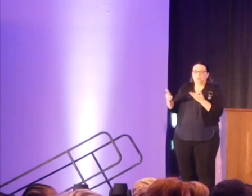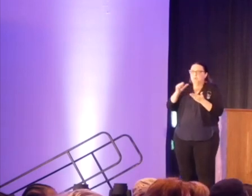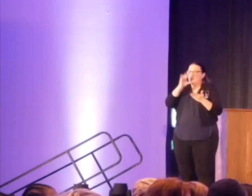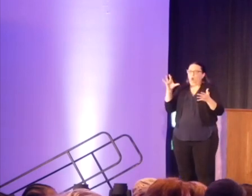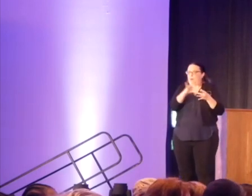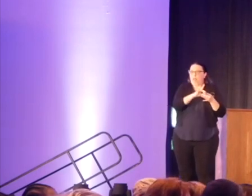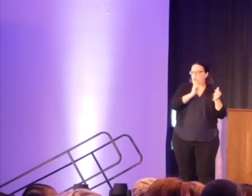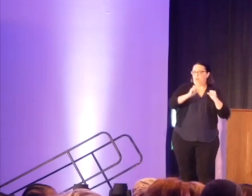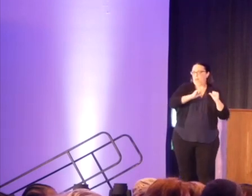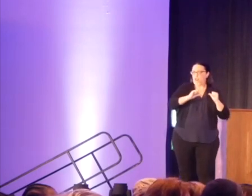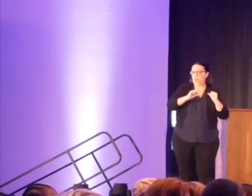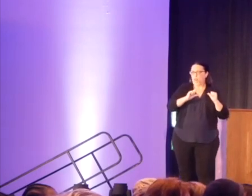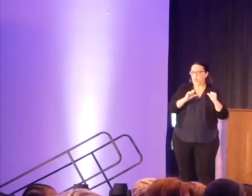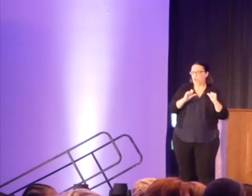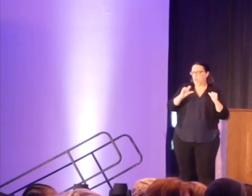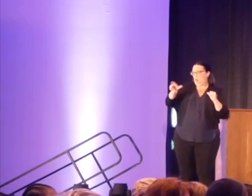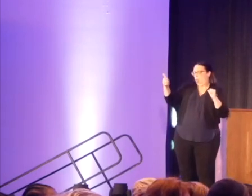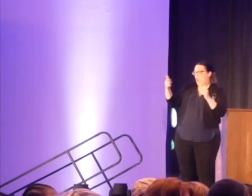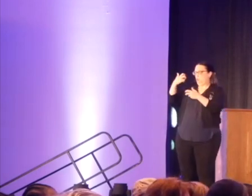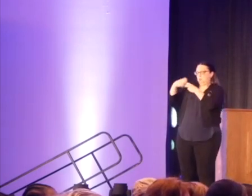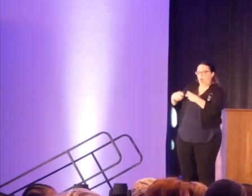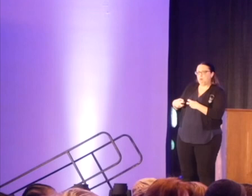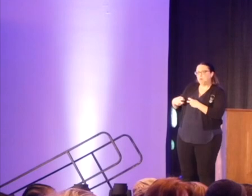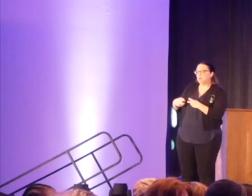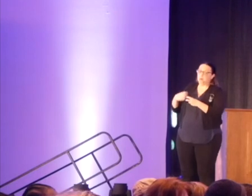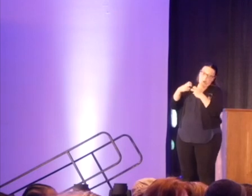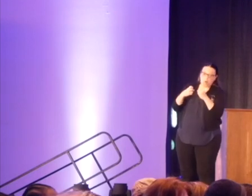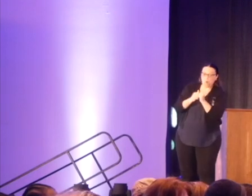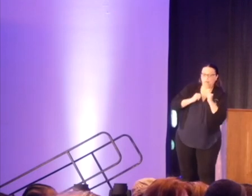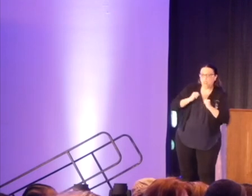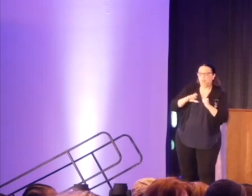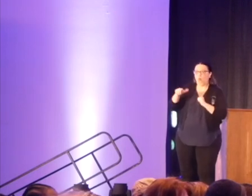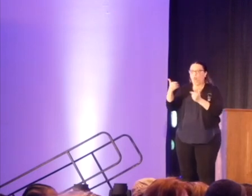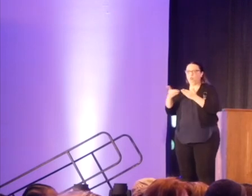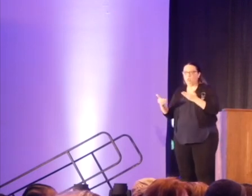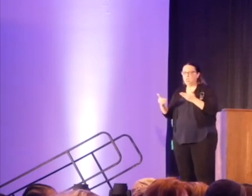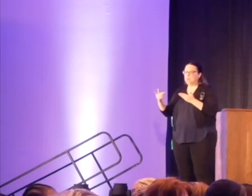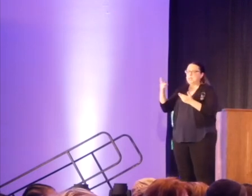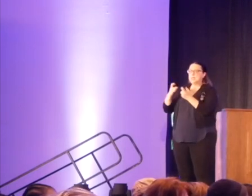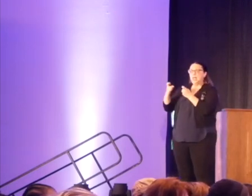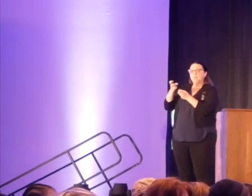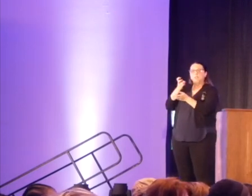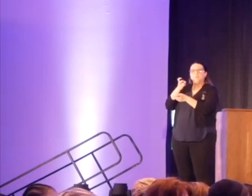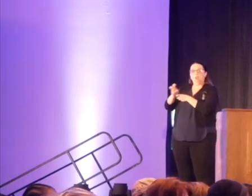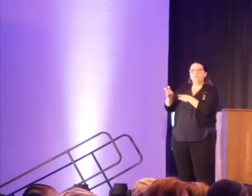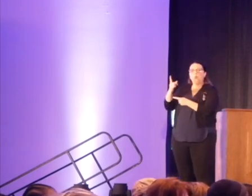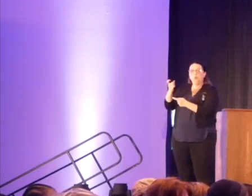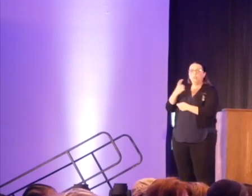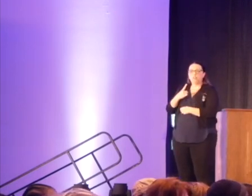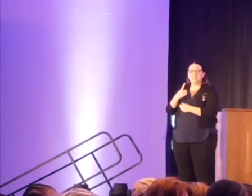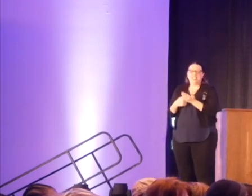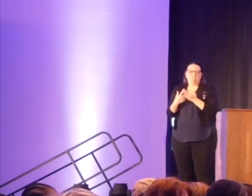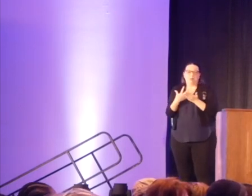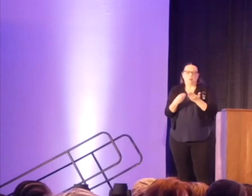theater or even my, you know, problems with the theater or whatever. But he asked tough questions that some white people are afraid to ask.